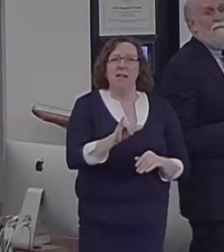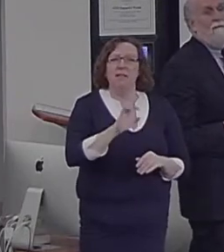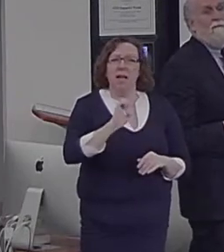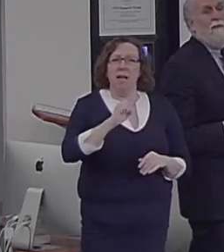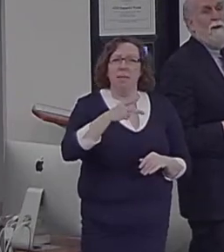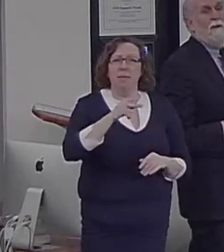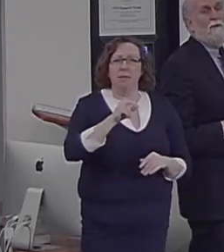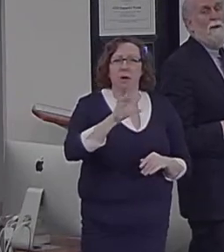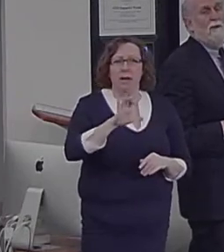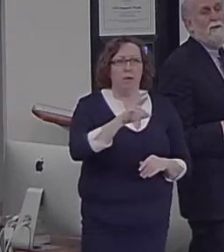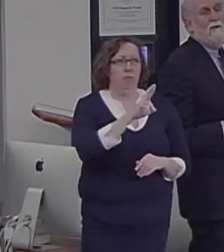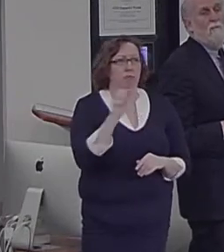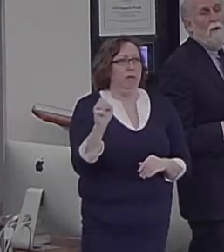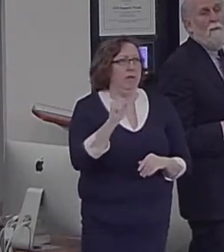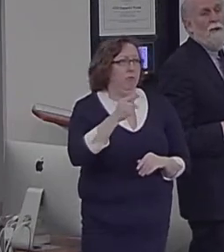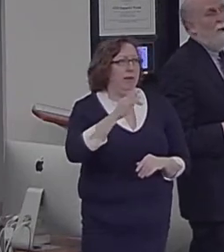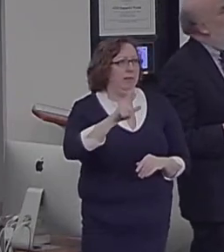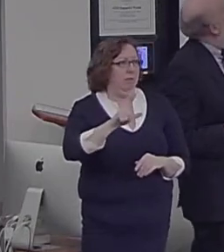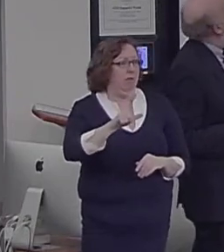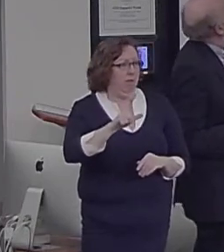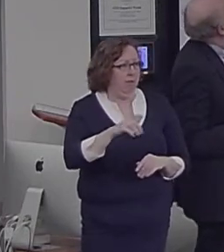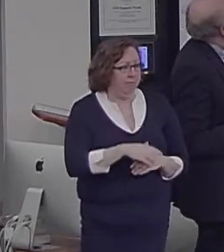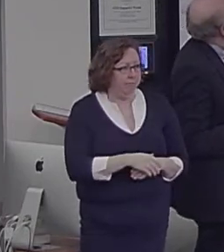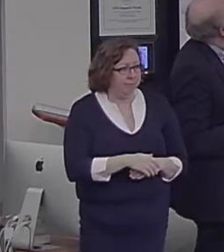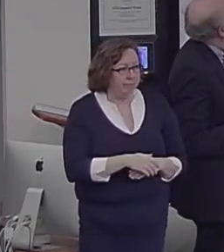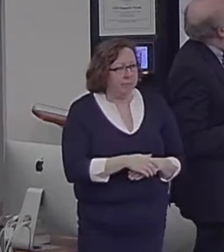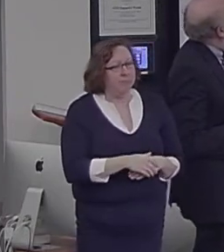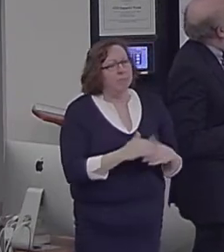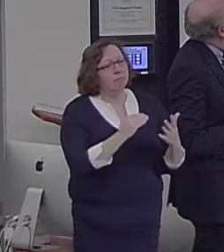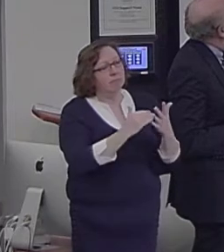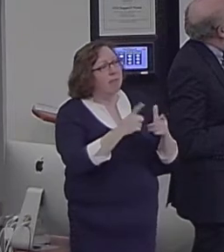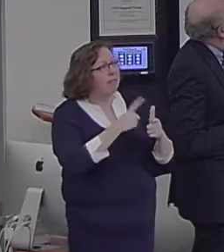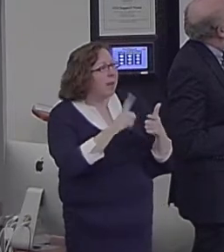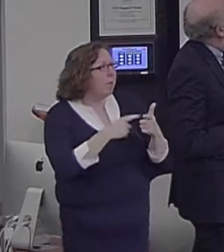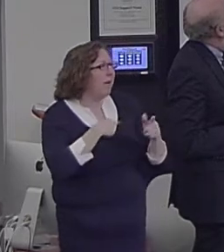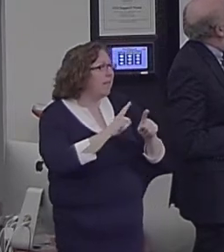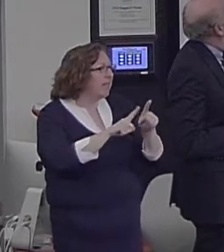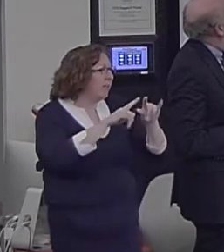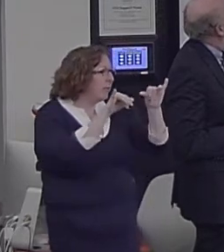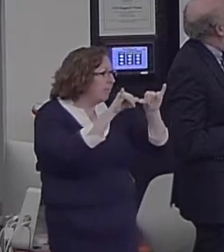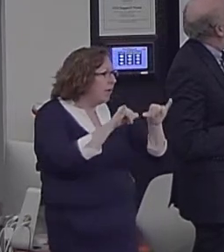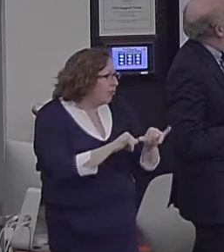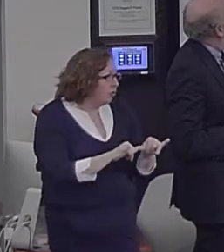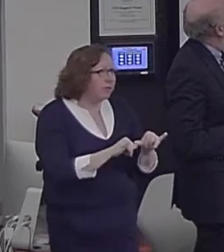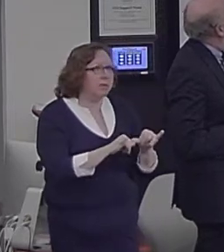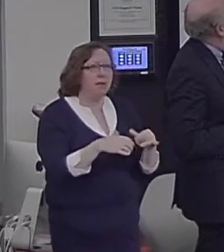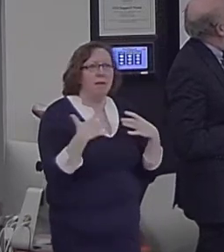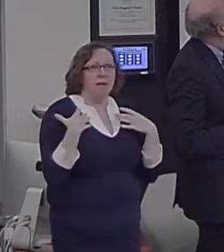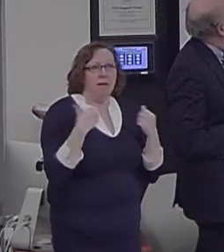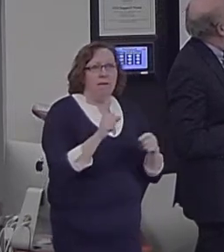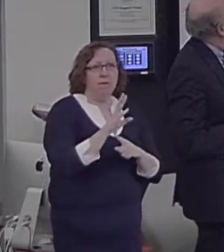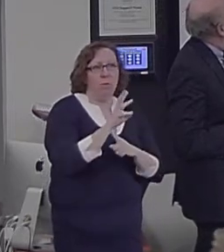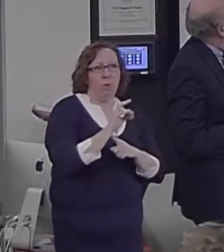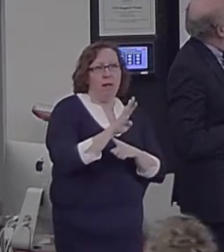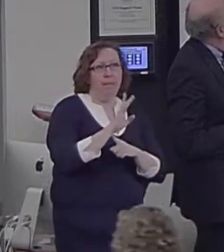various measures of well-being where they're rating on a 1 to 9 scale how anxious they are about this particular